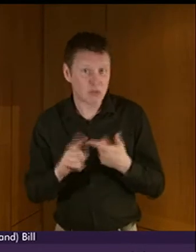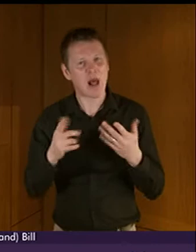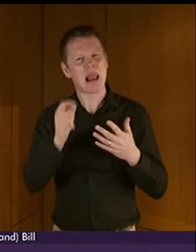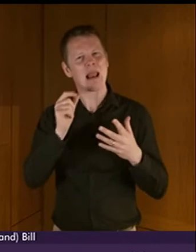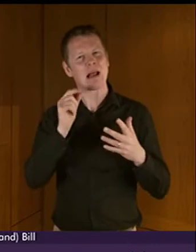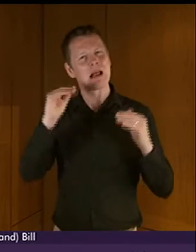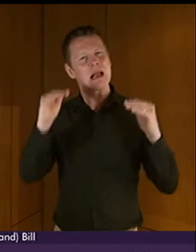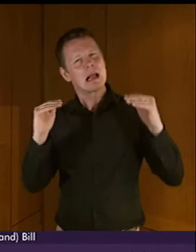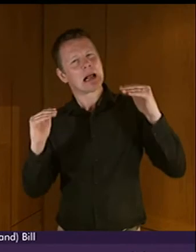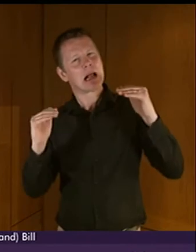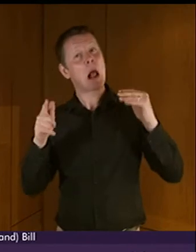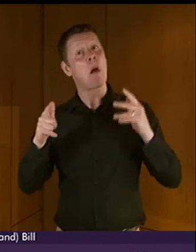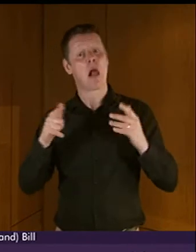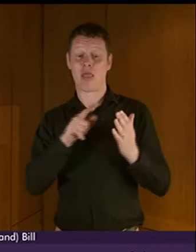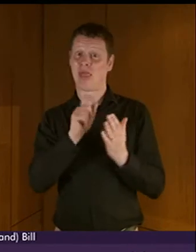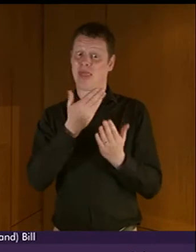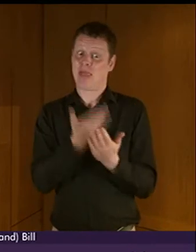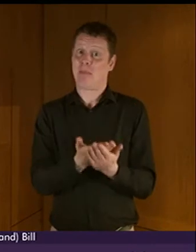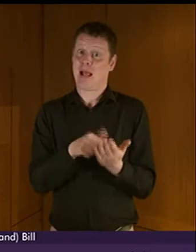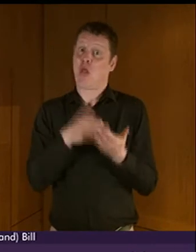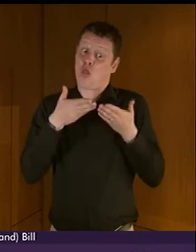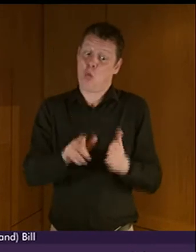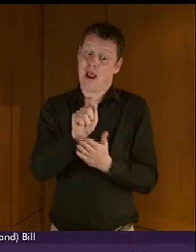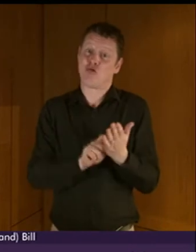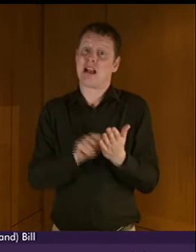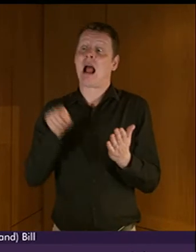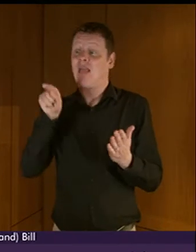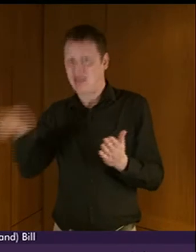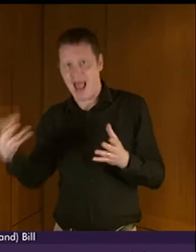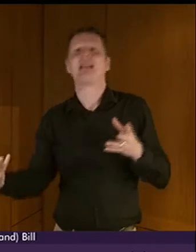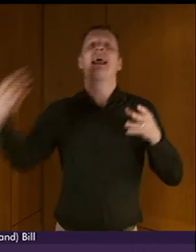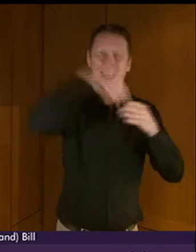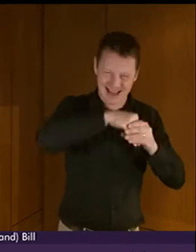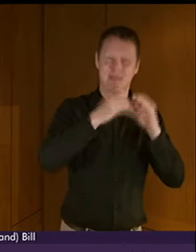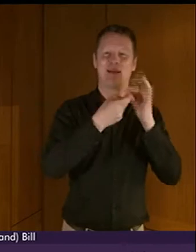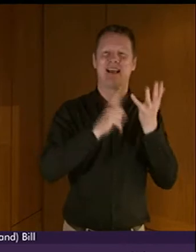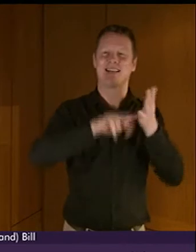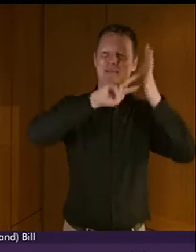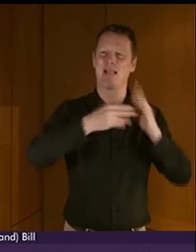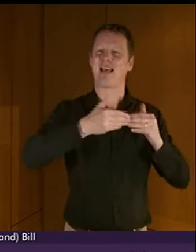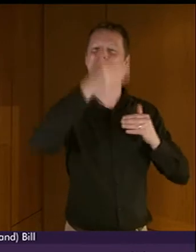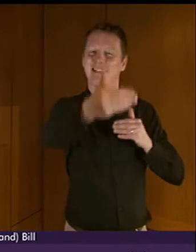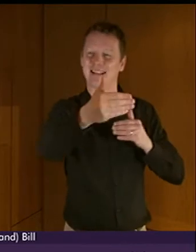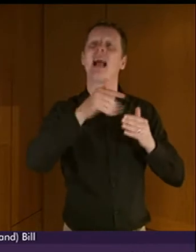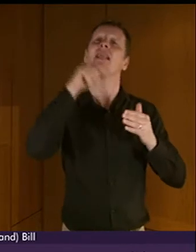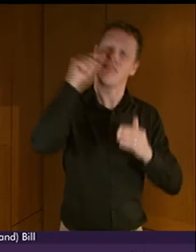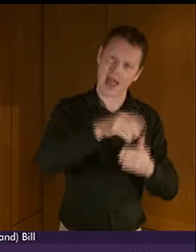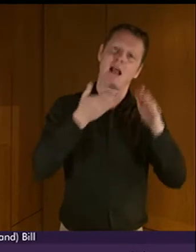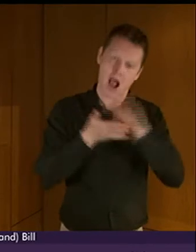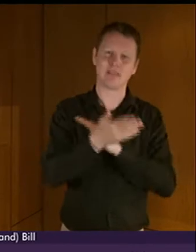kinds of initiatives could be included in BSL plans, and these plans would of course be subject to performance review.